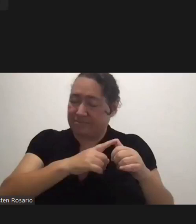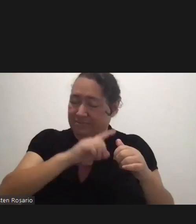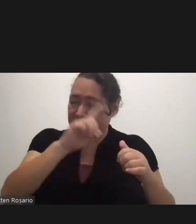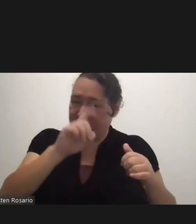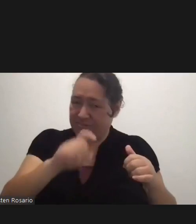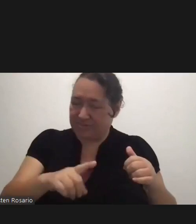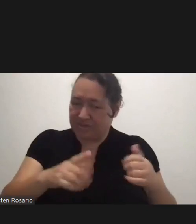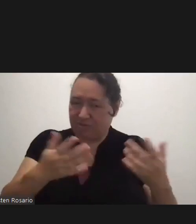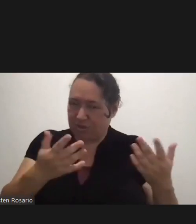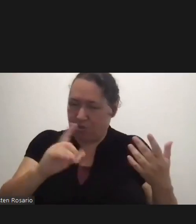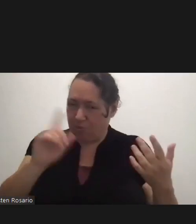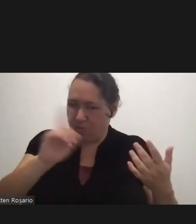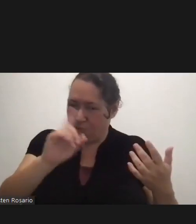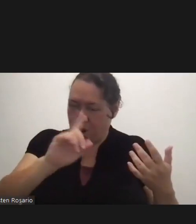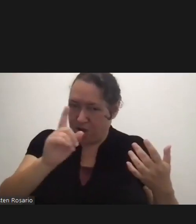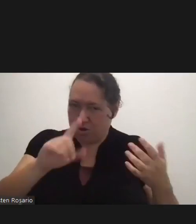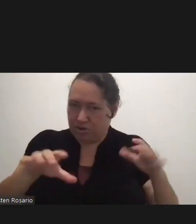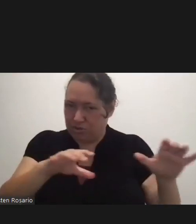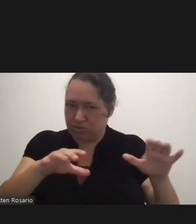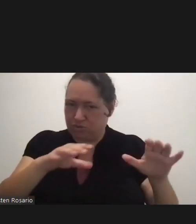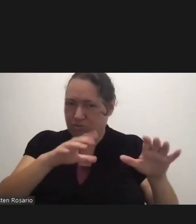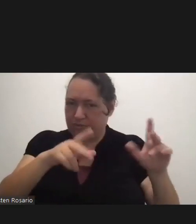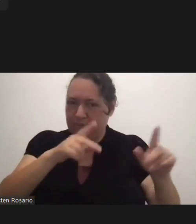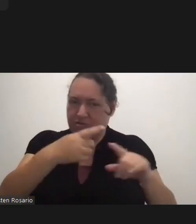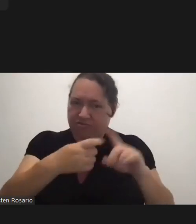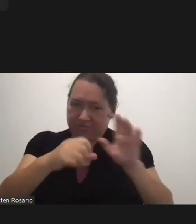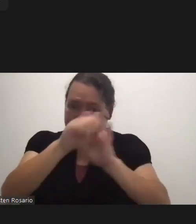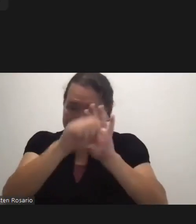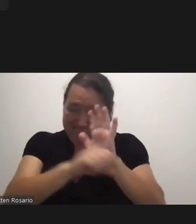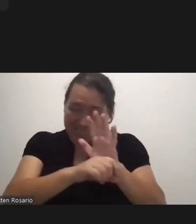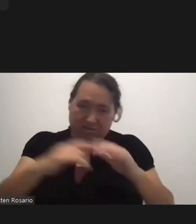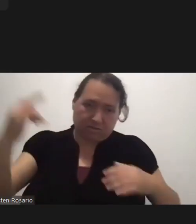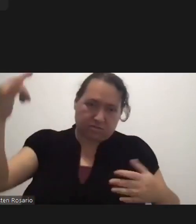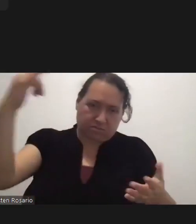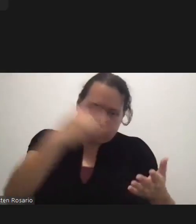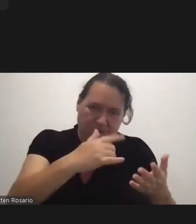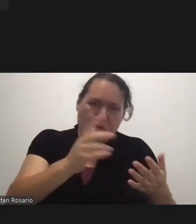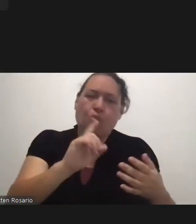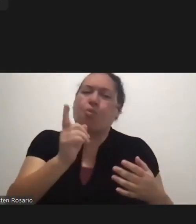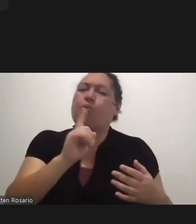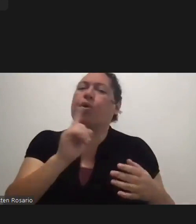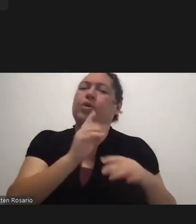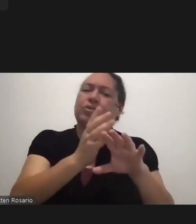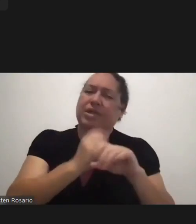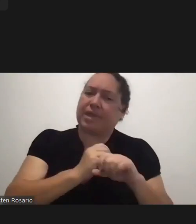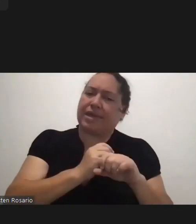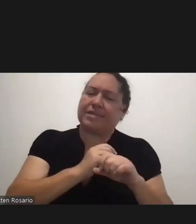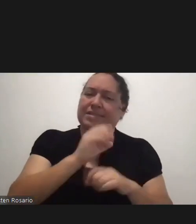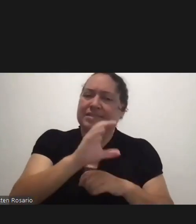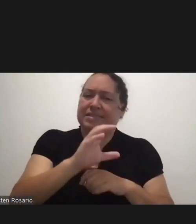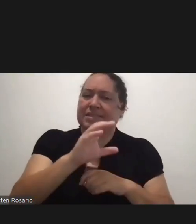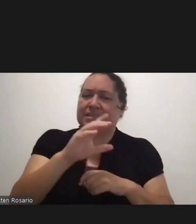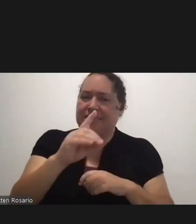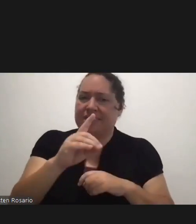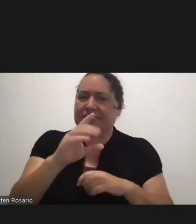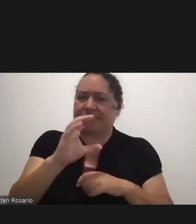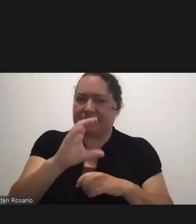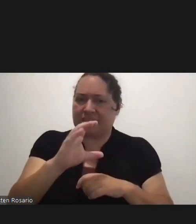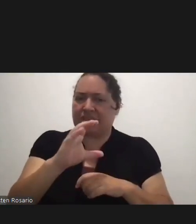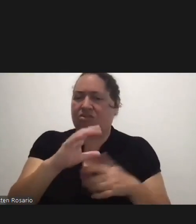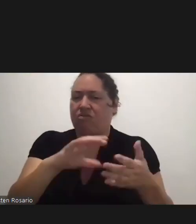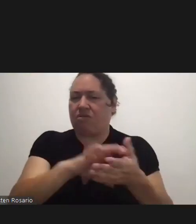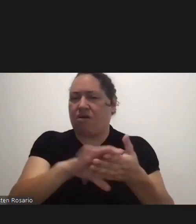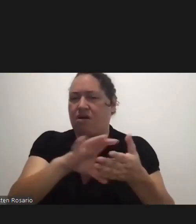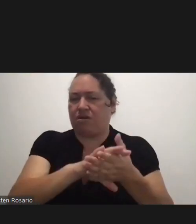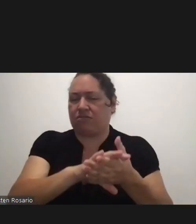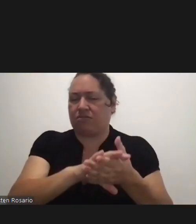Where do people who are coming from the mainland, where would they be expected to get their CDC card? So